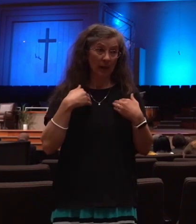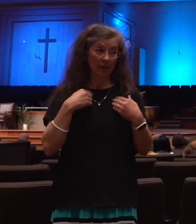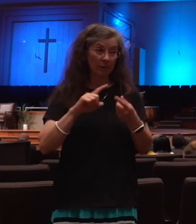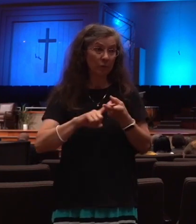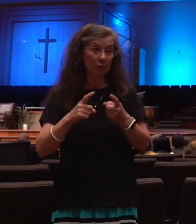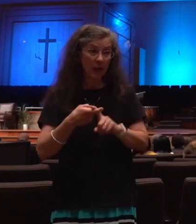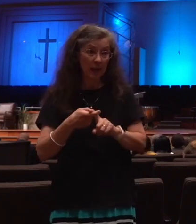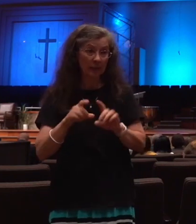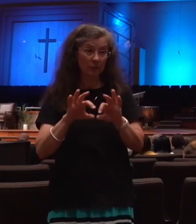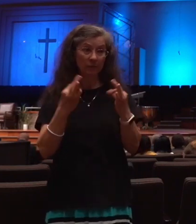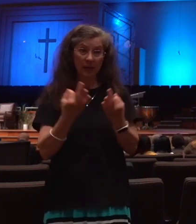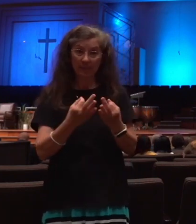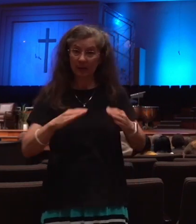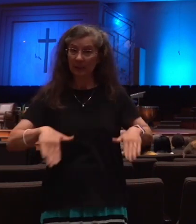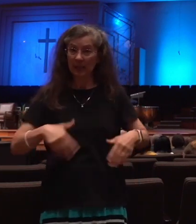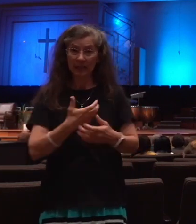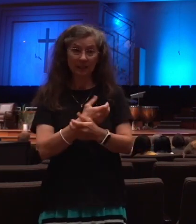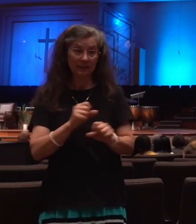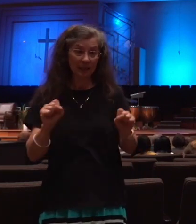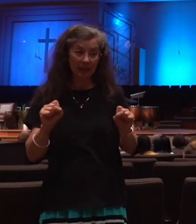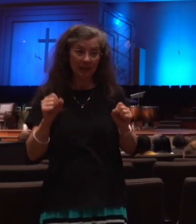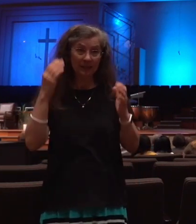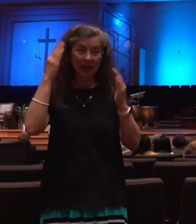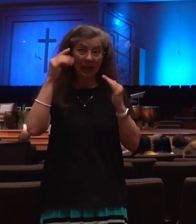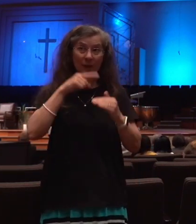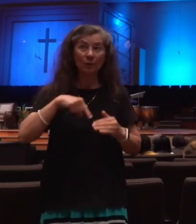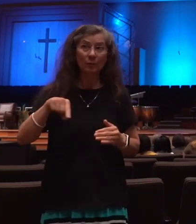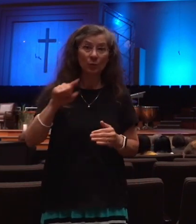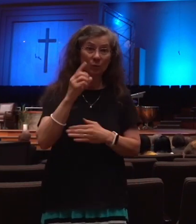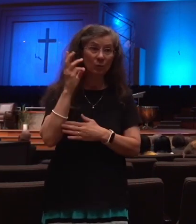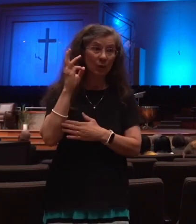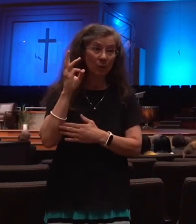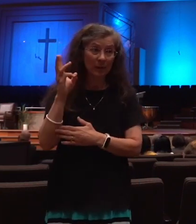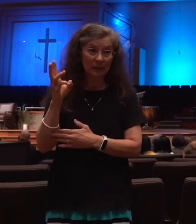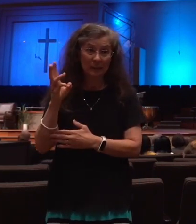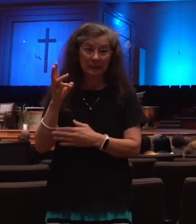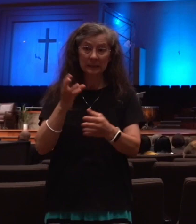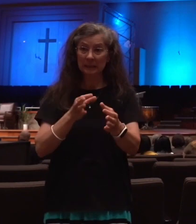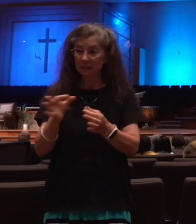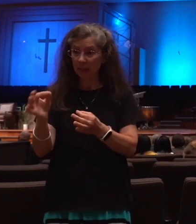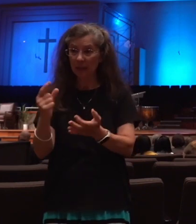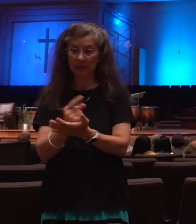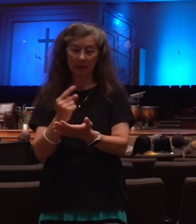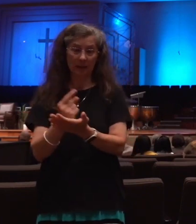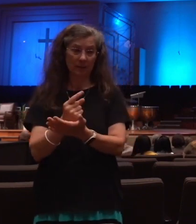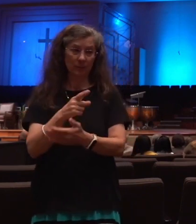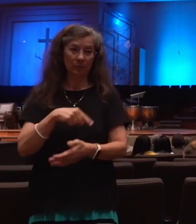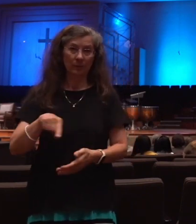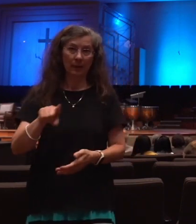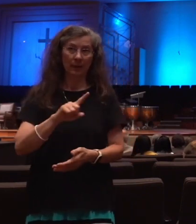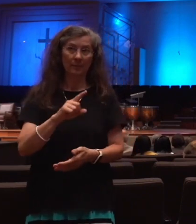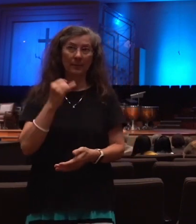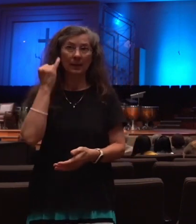you'll make an effort to try to reach them with the gospel. And if you're not saved tonight,